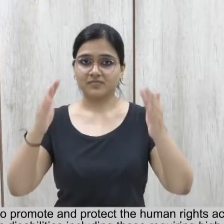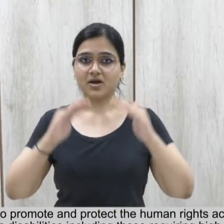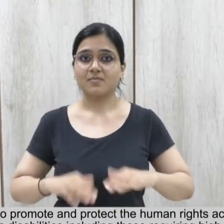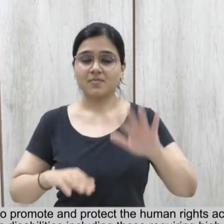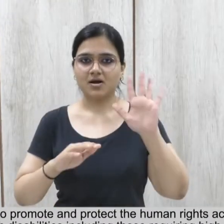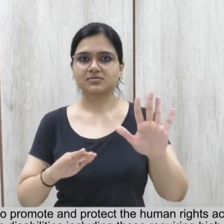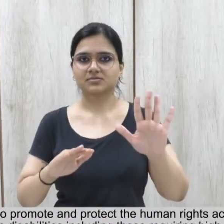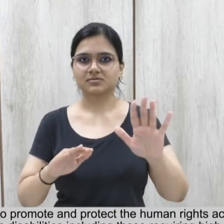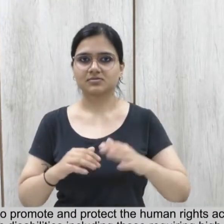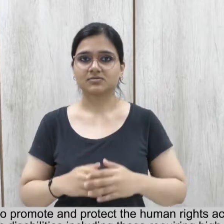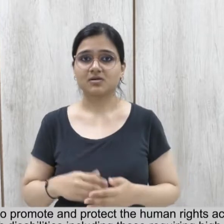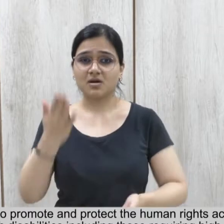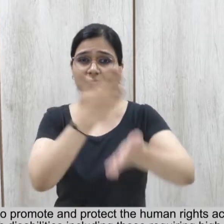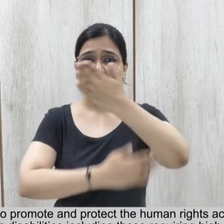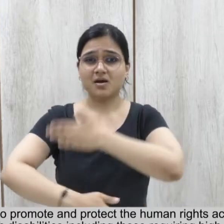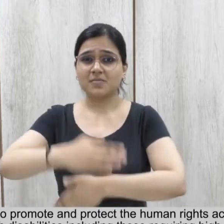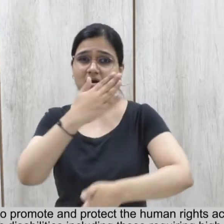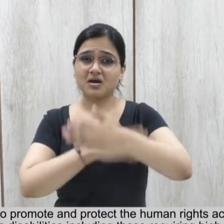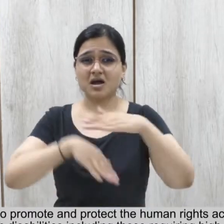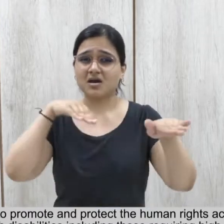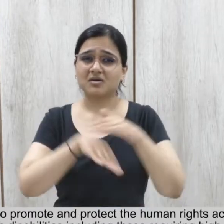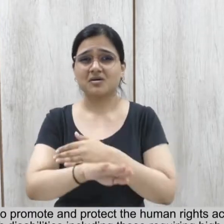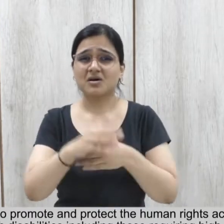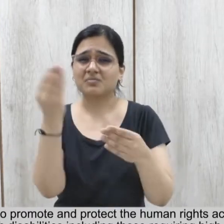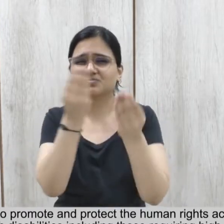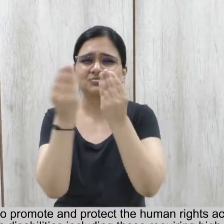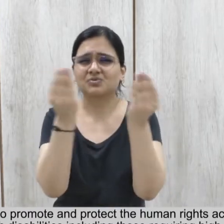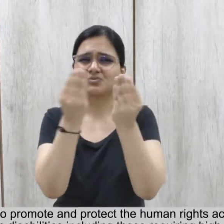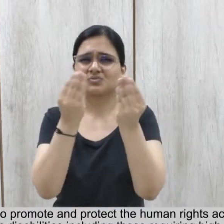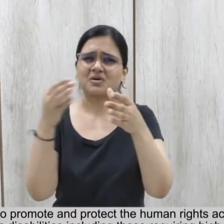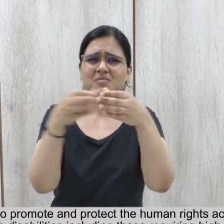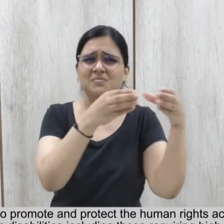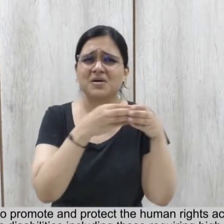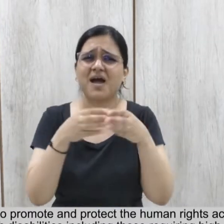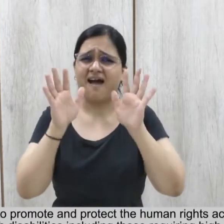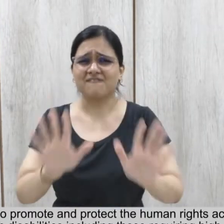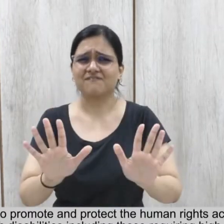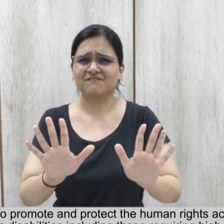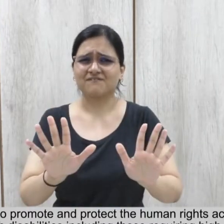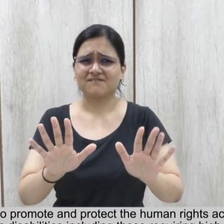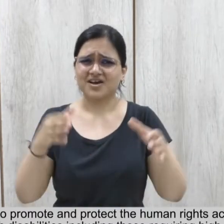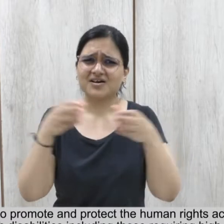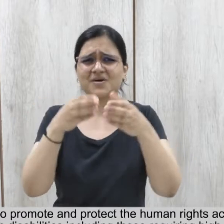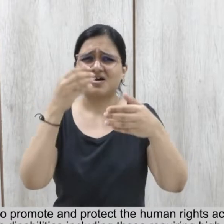Recognizes the need to promote and protect the human rights across